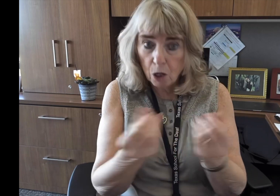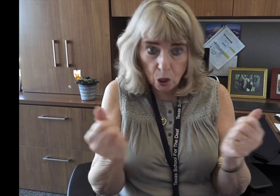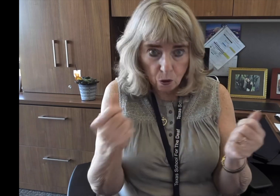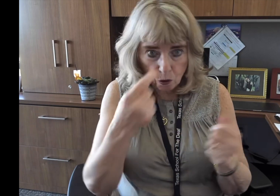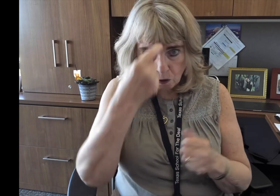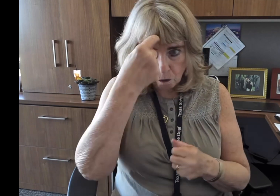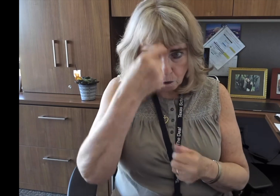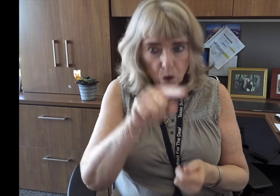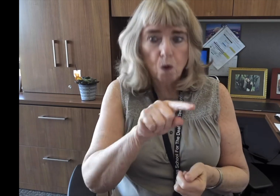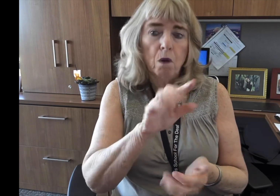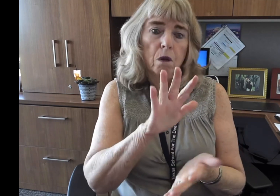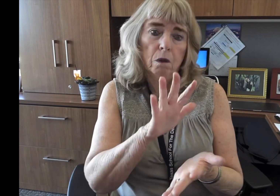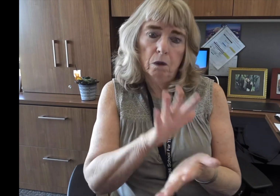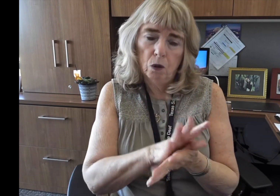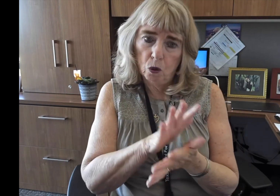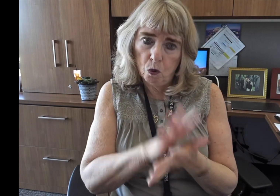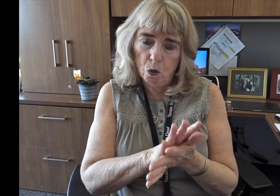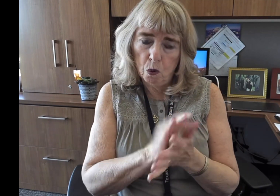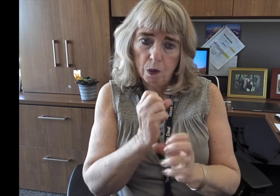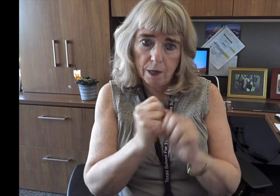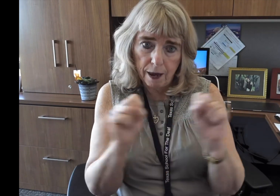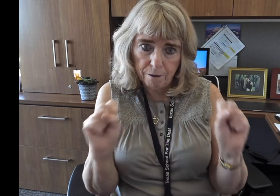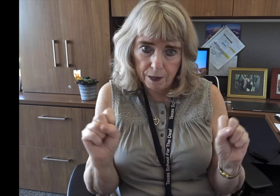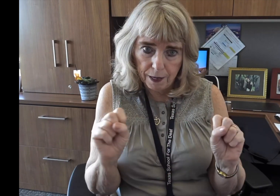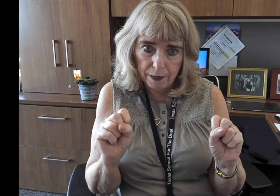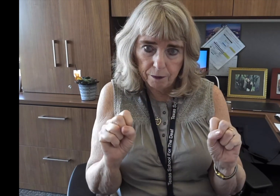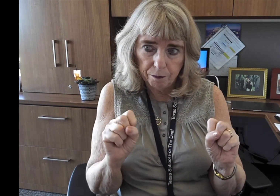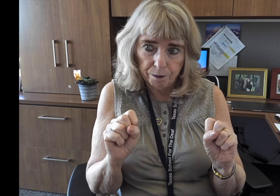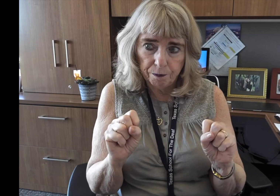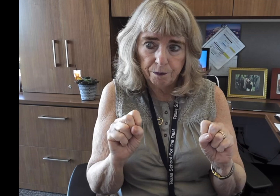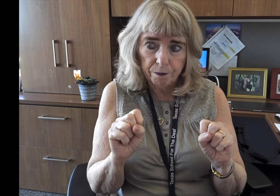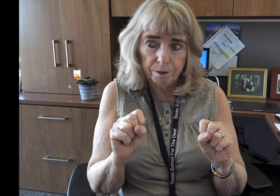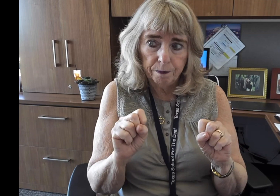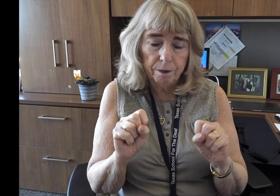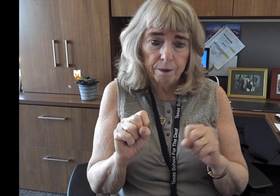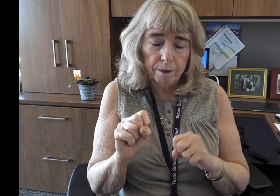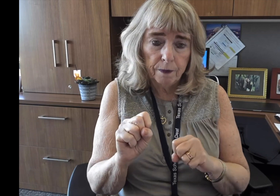And there is no one simple answer to school safety.